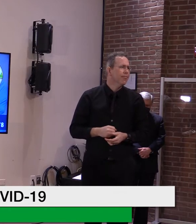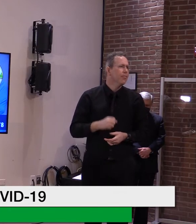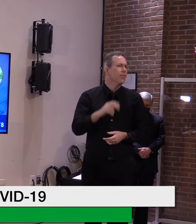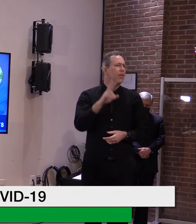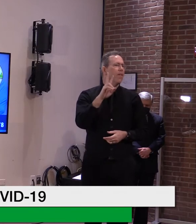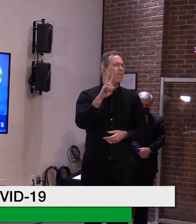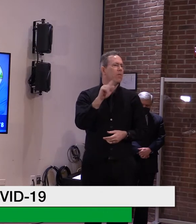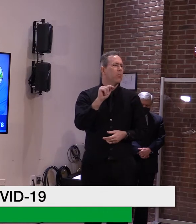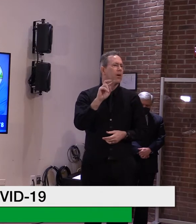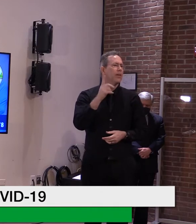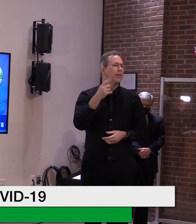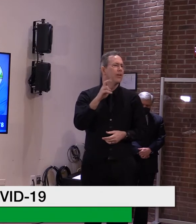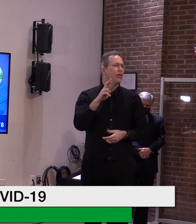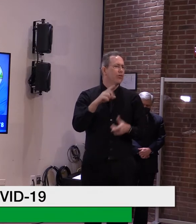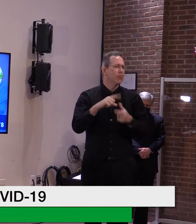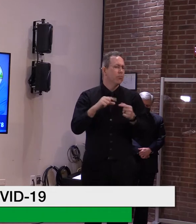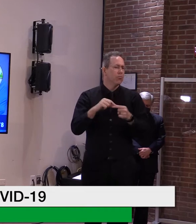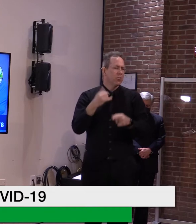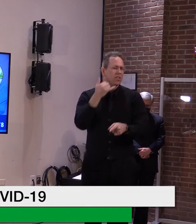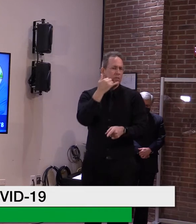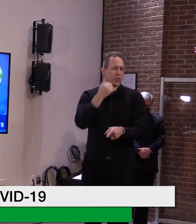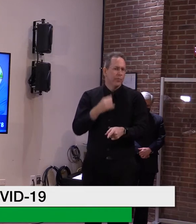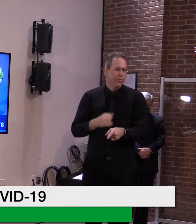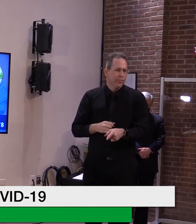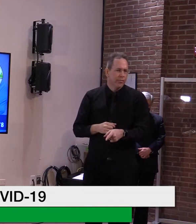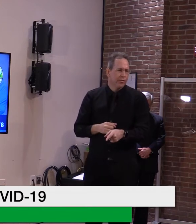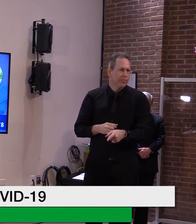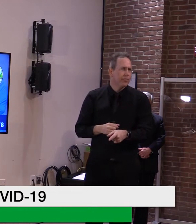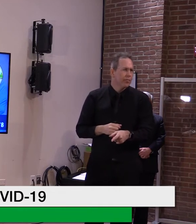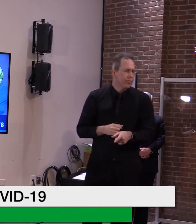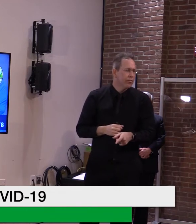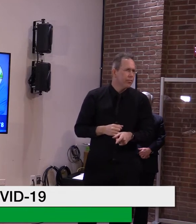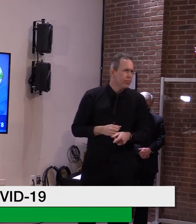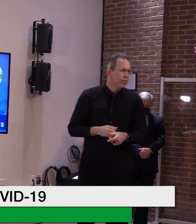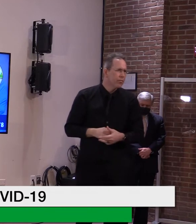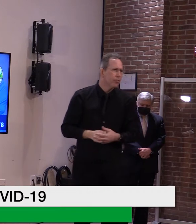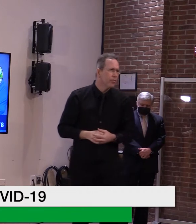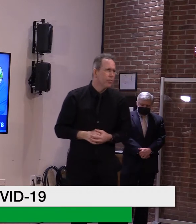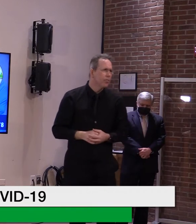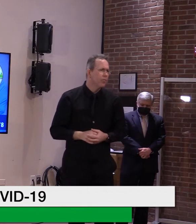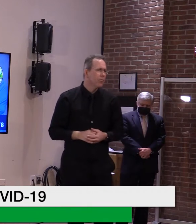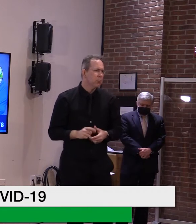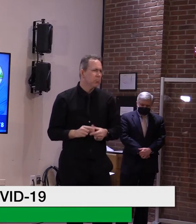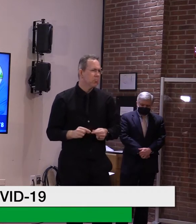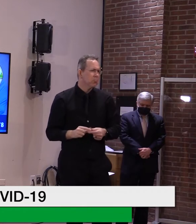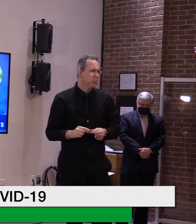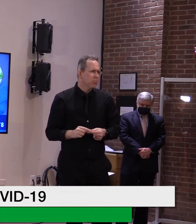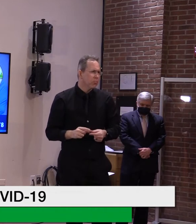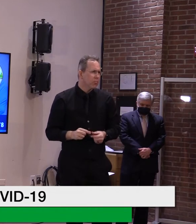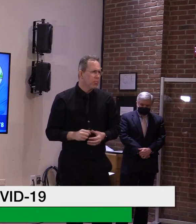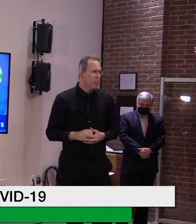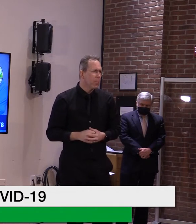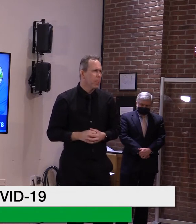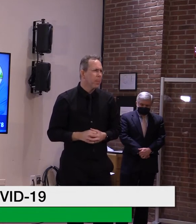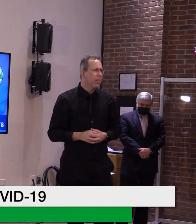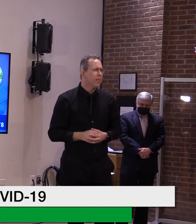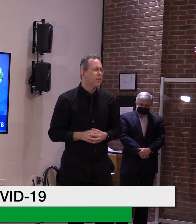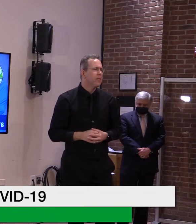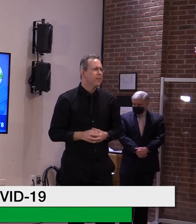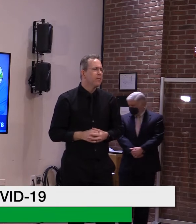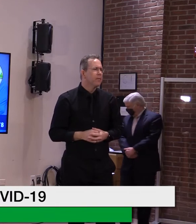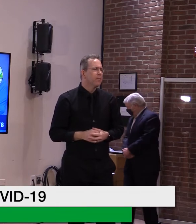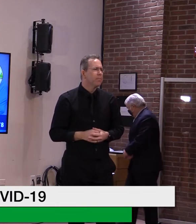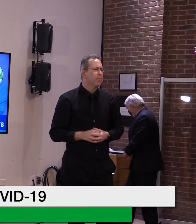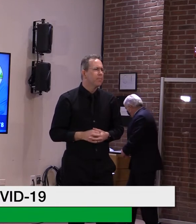I, uh, I have a question about the, um, eligibility of out-of-stater getting the vaccine in